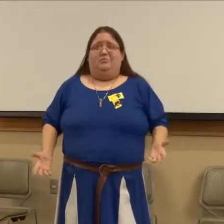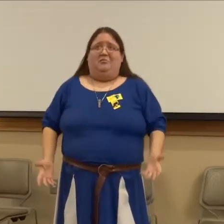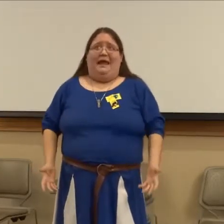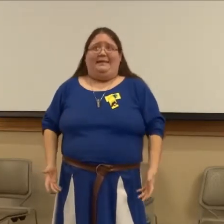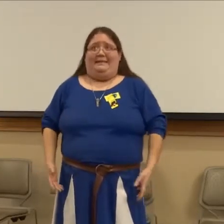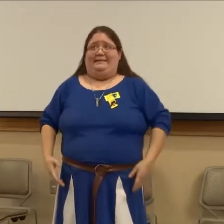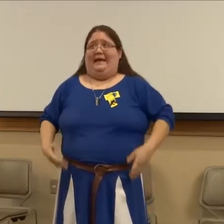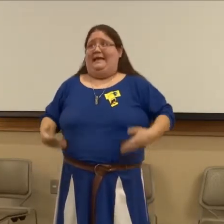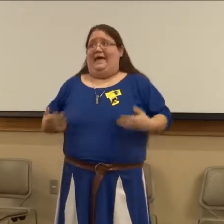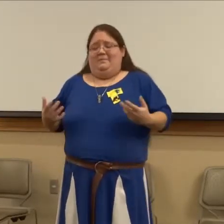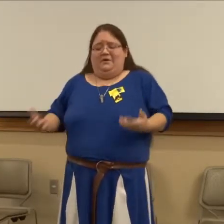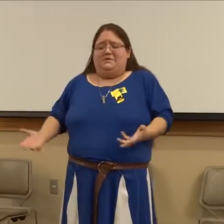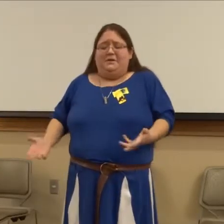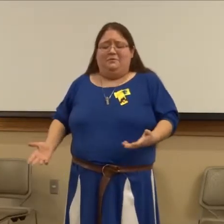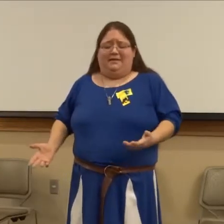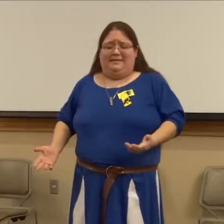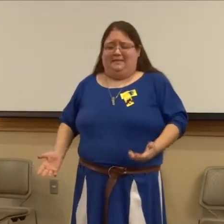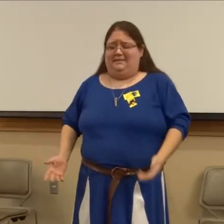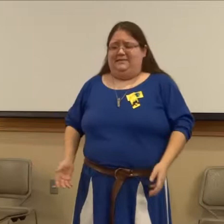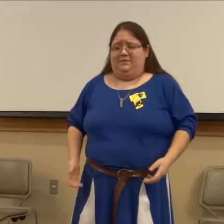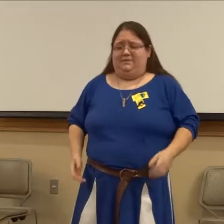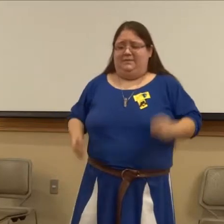pregnant. I can't possibly race against these horses.